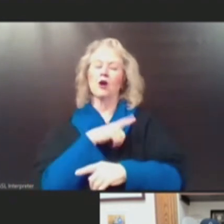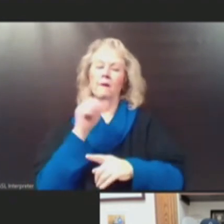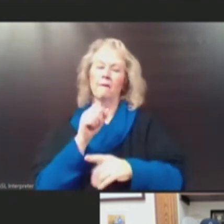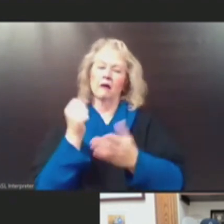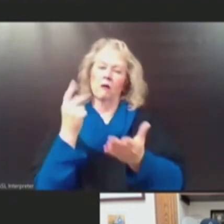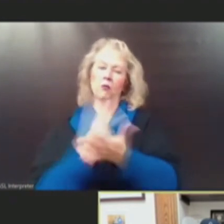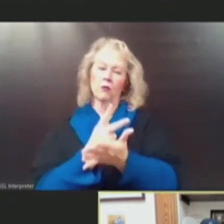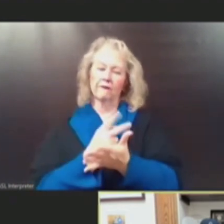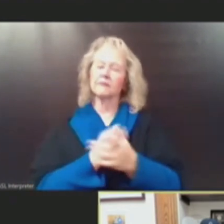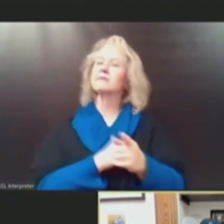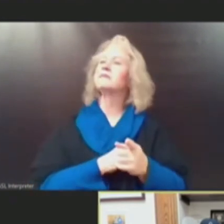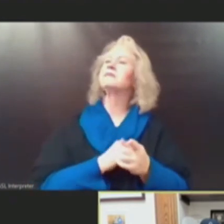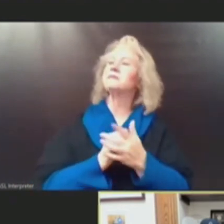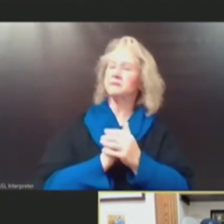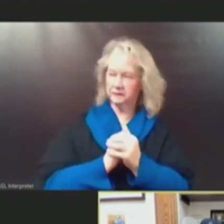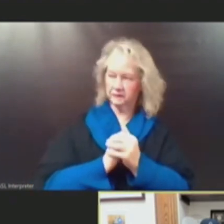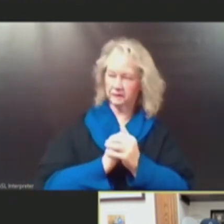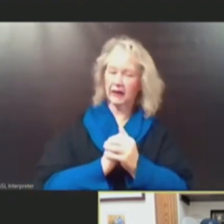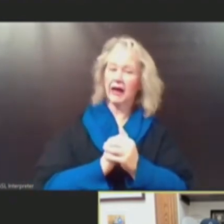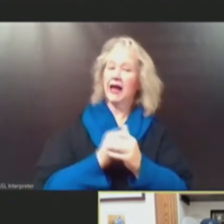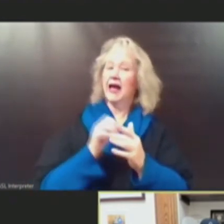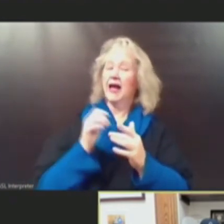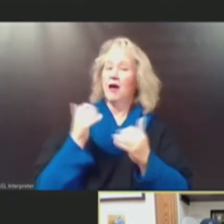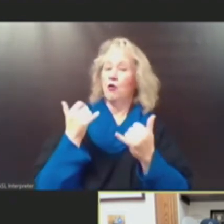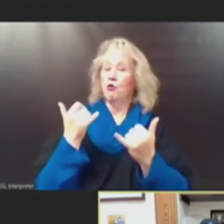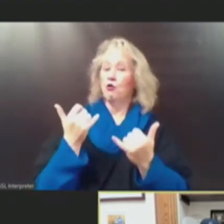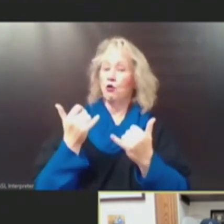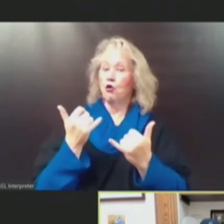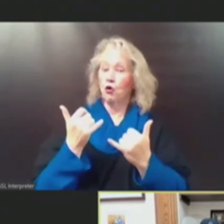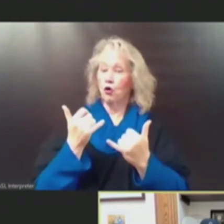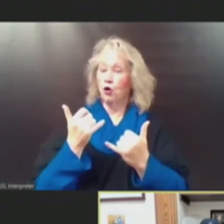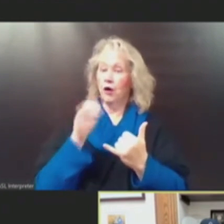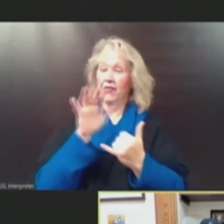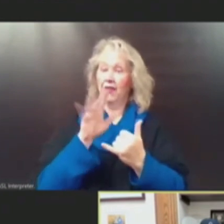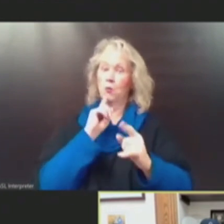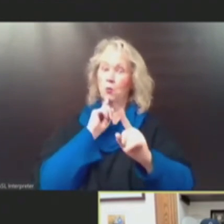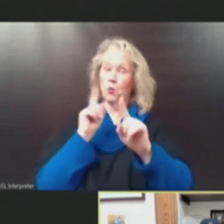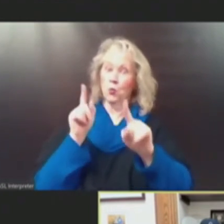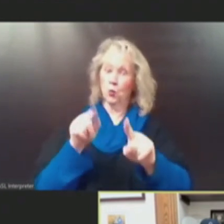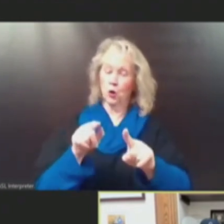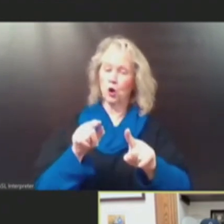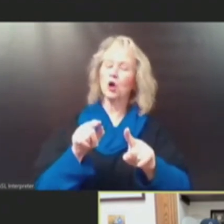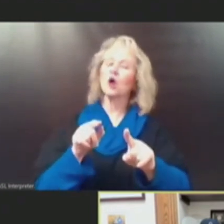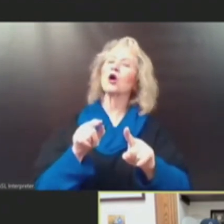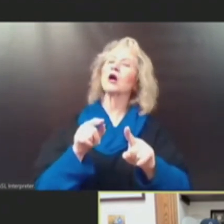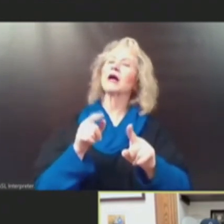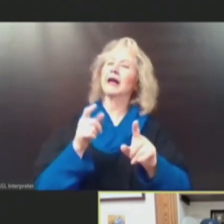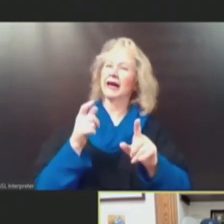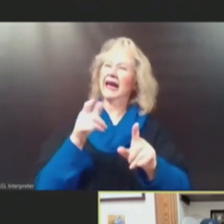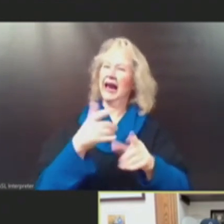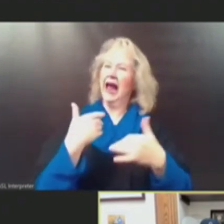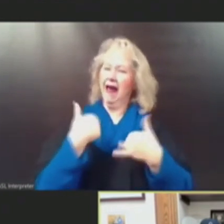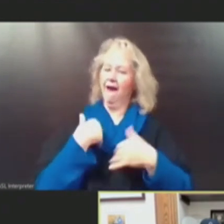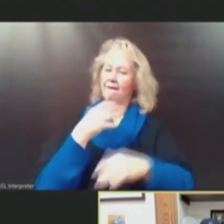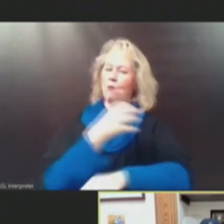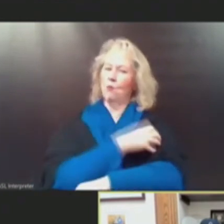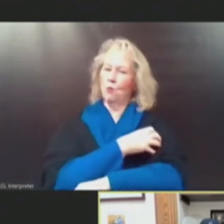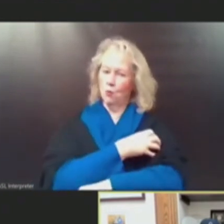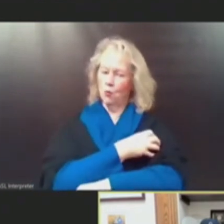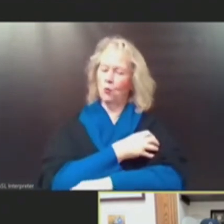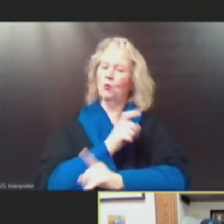So the way that is happening right now, the current order the governor has in place provides the authority to DPH